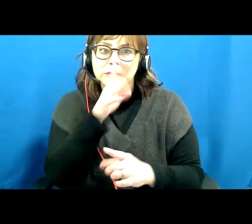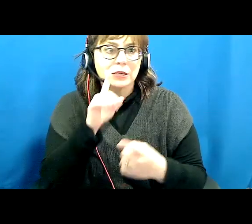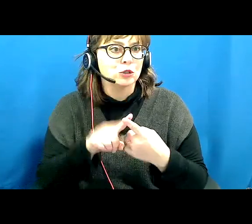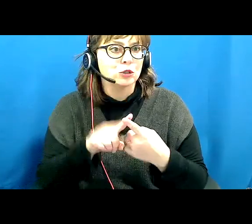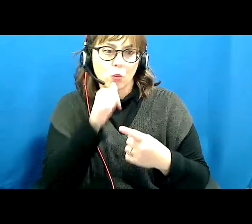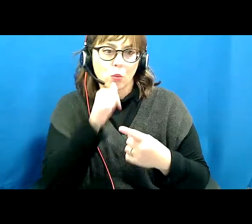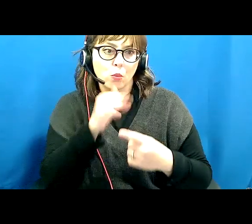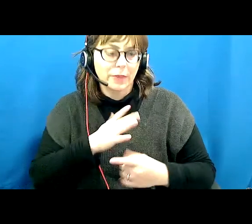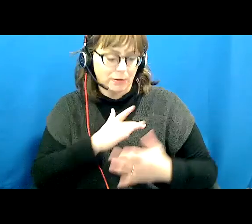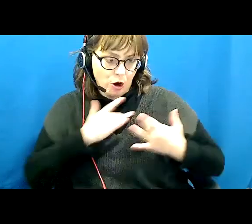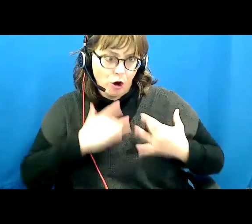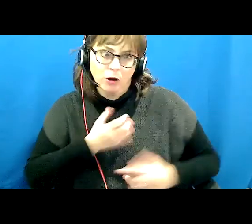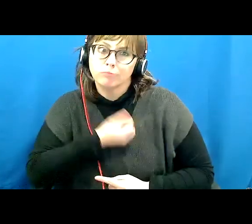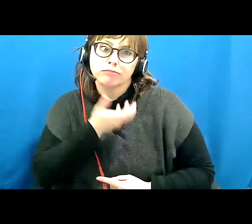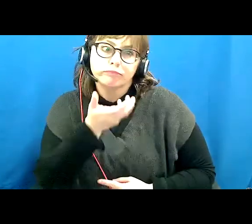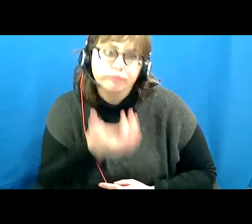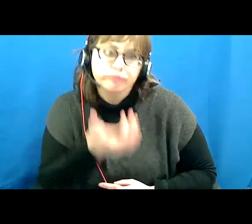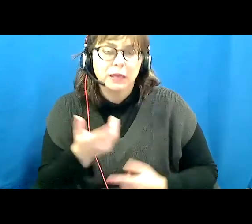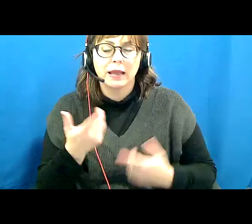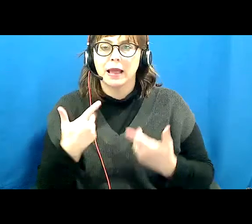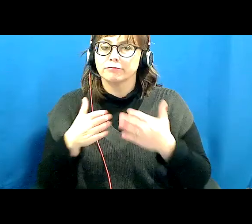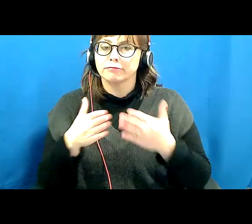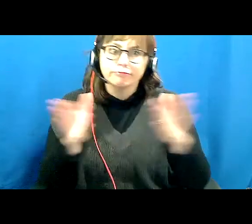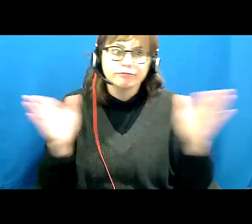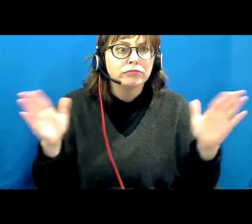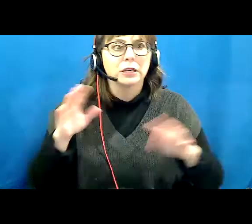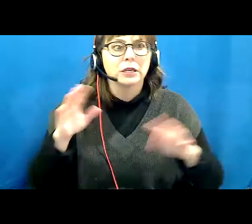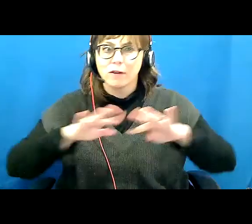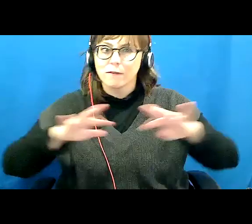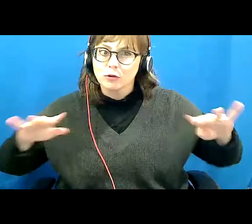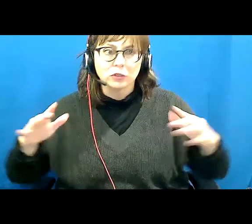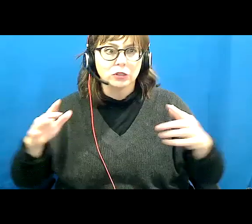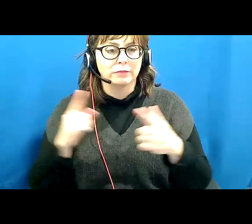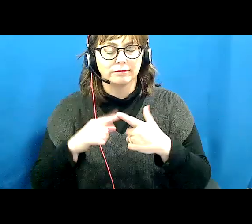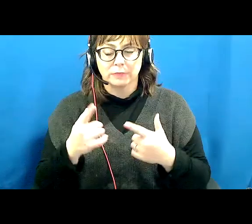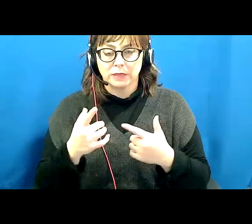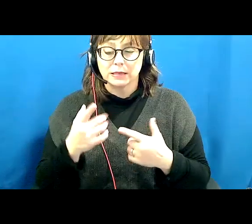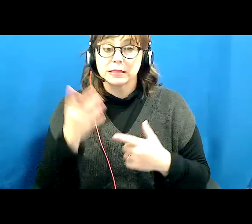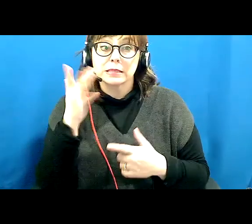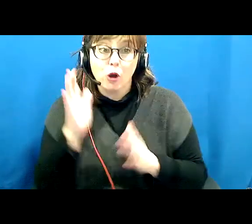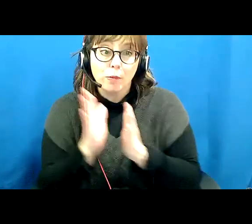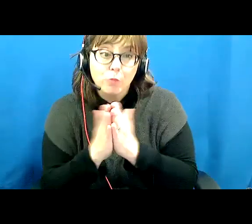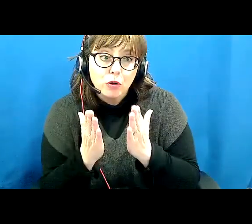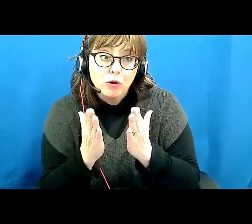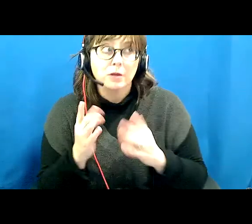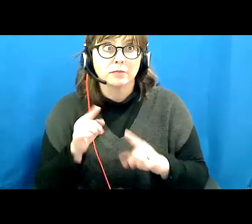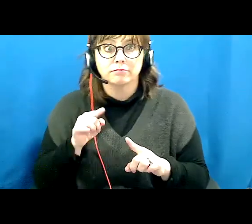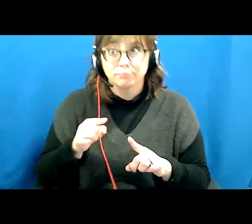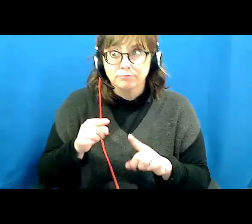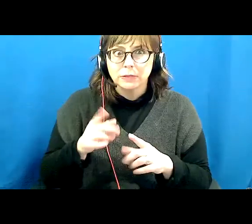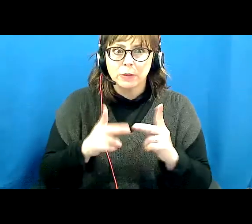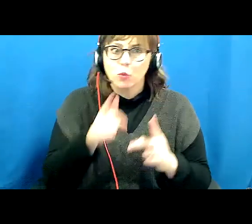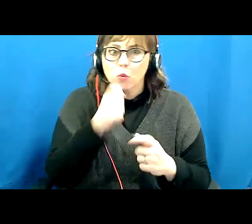truths about the lives of the broad diversity of women. Smart books for people who want to read and think about real women's lives.